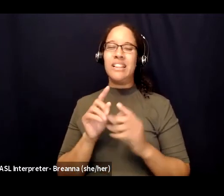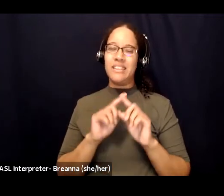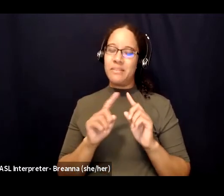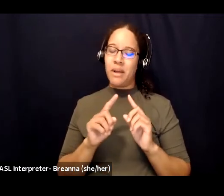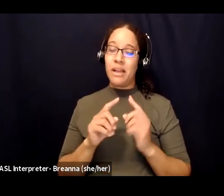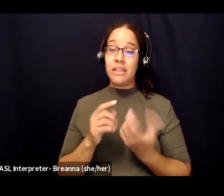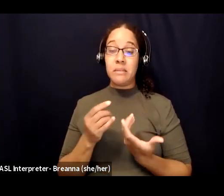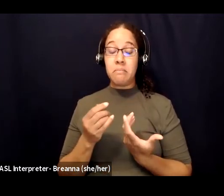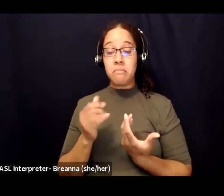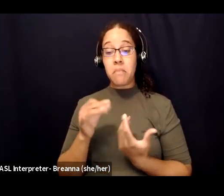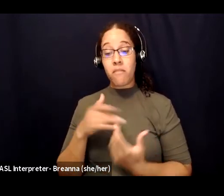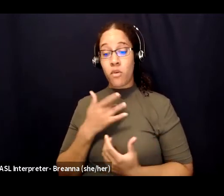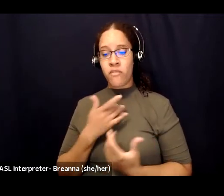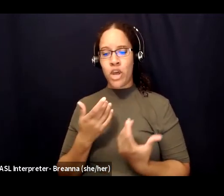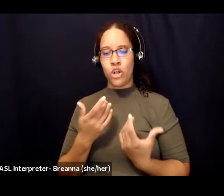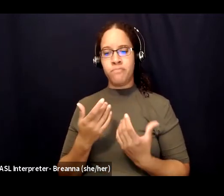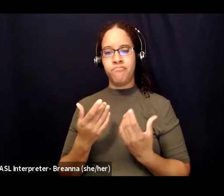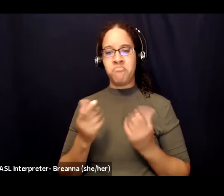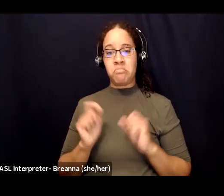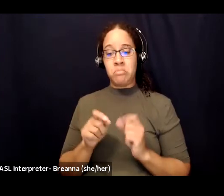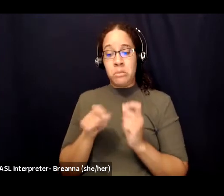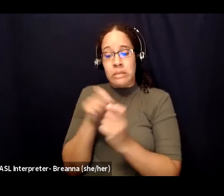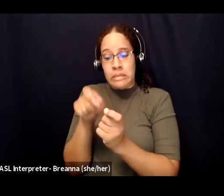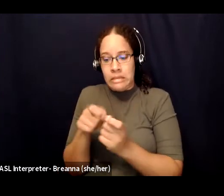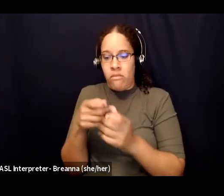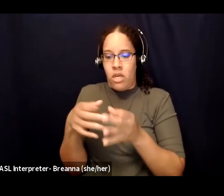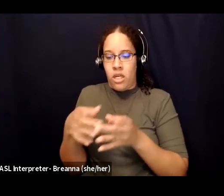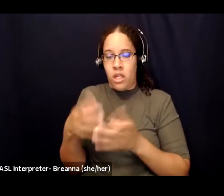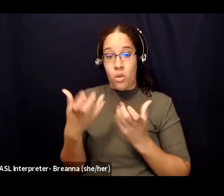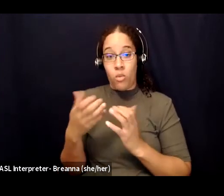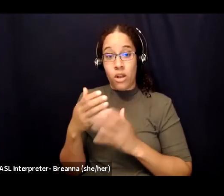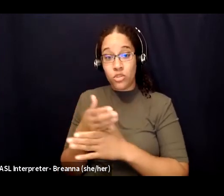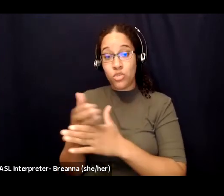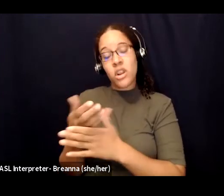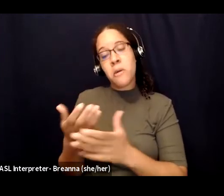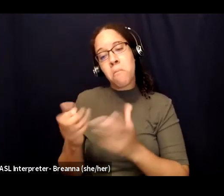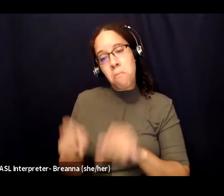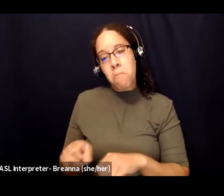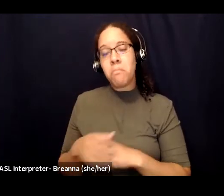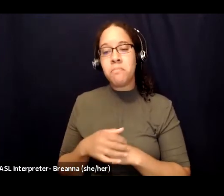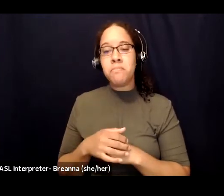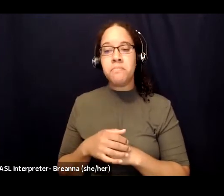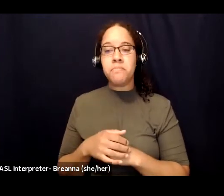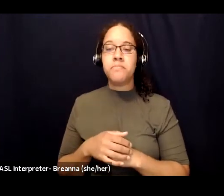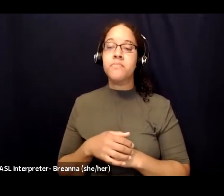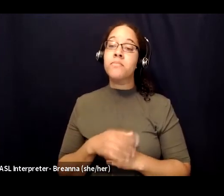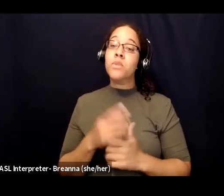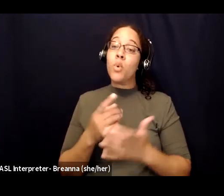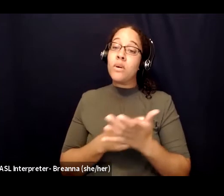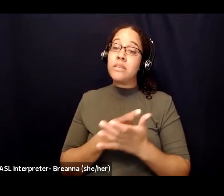maybe some people will view it more as like chronological and they'll go through a chronological series of events and they